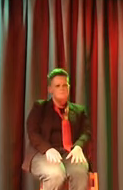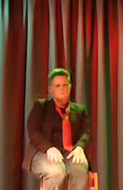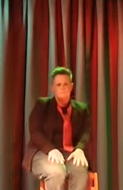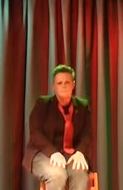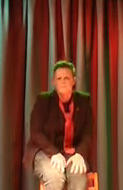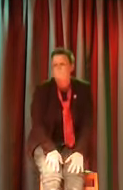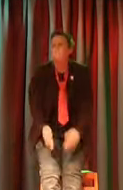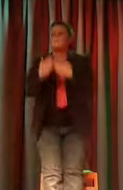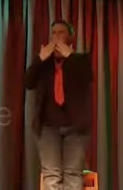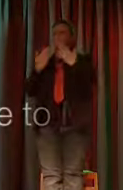You Took